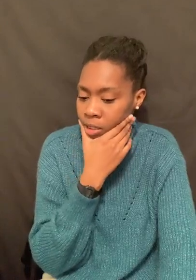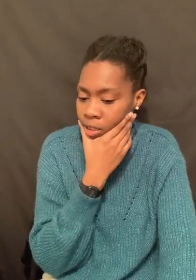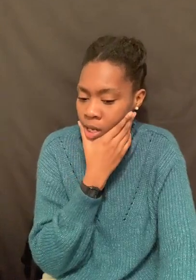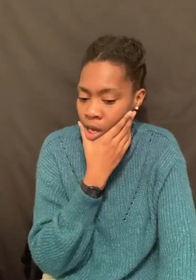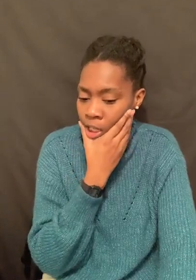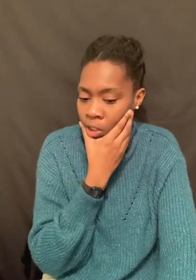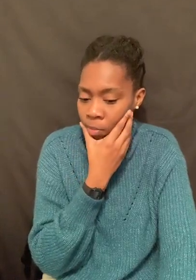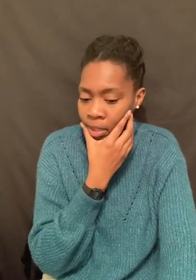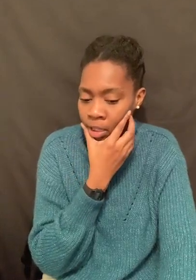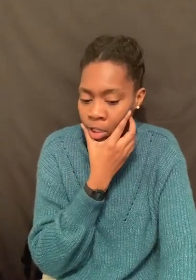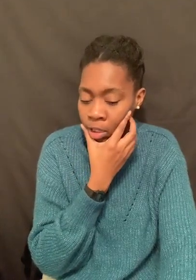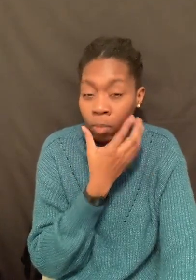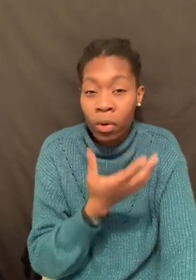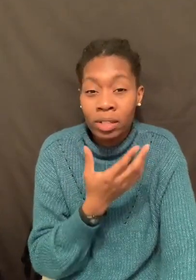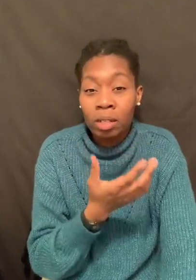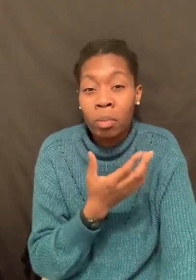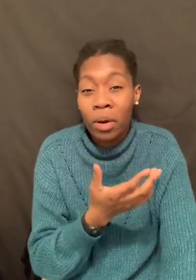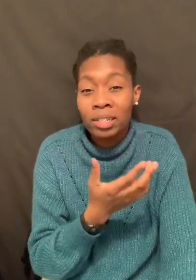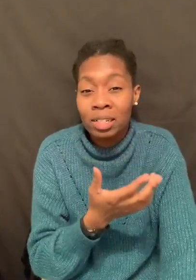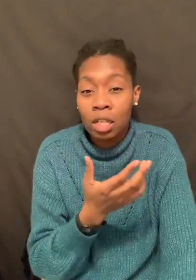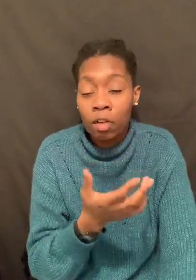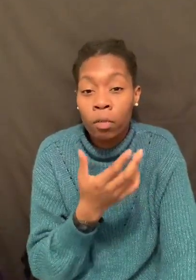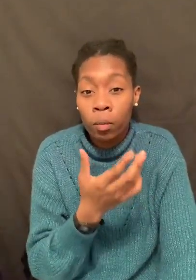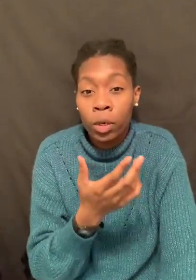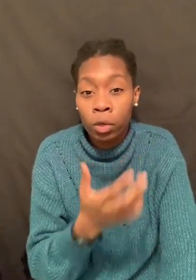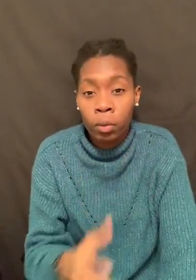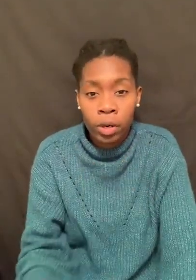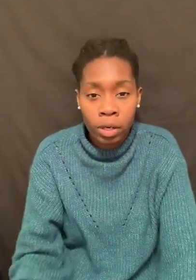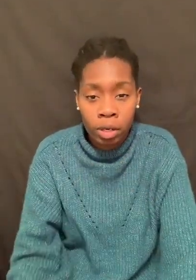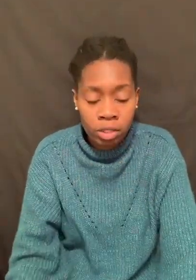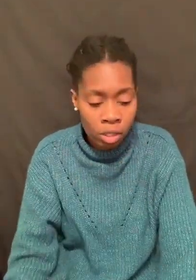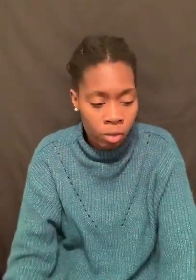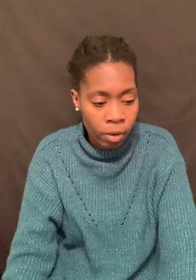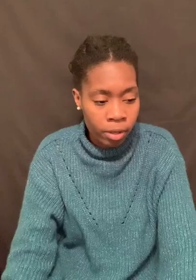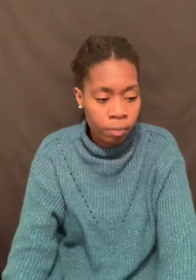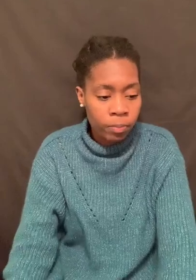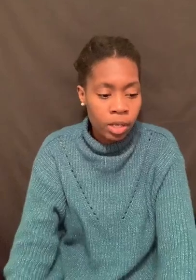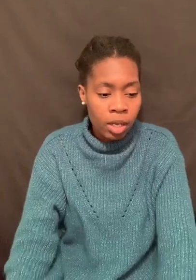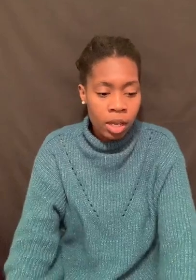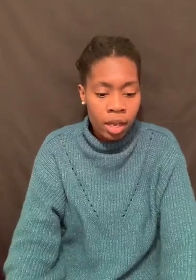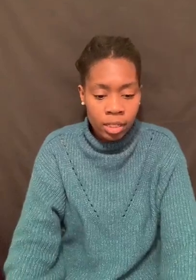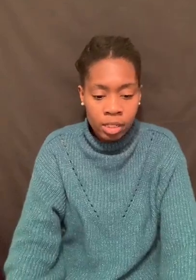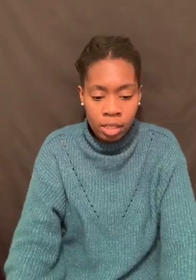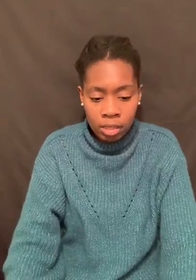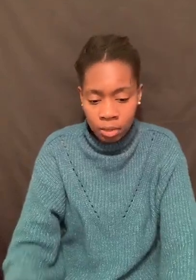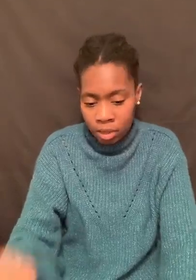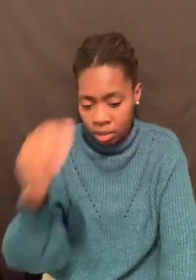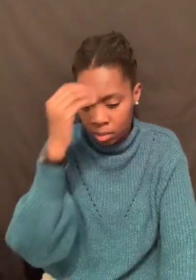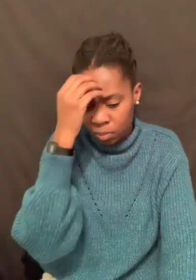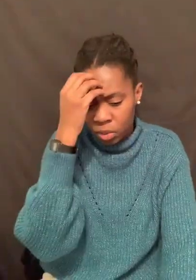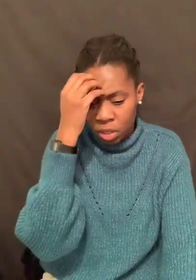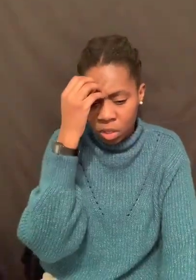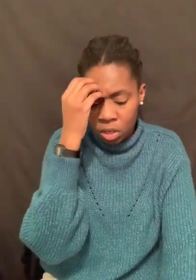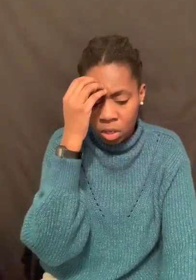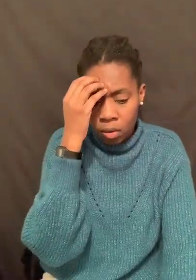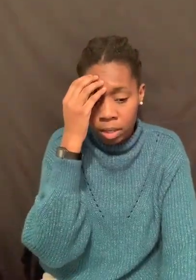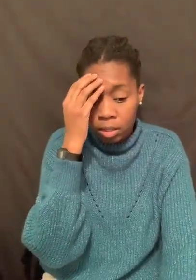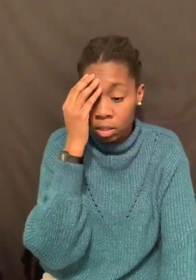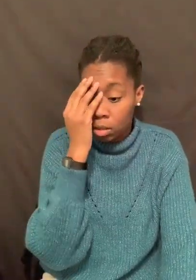And she basically tries to part, the importance of reading the word and understanding the word. And she said to us, you know what's